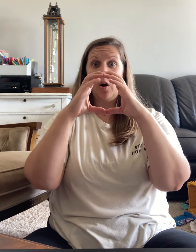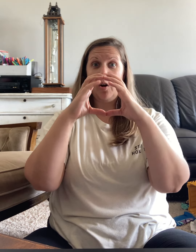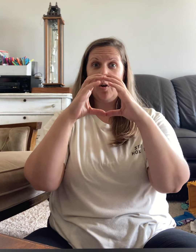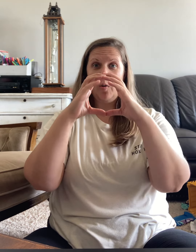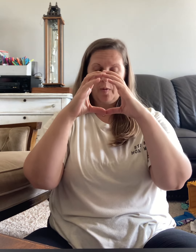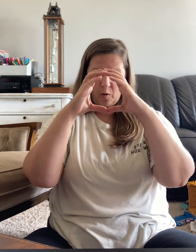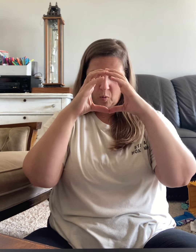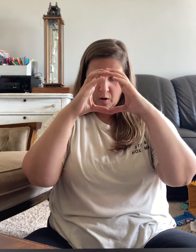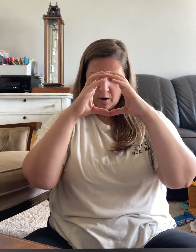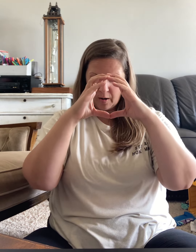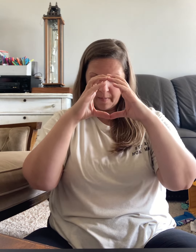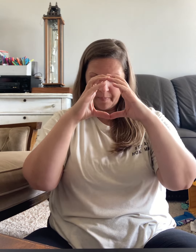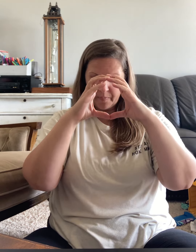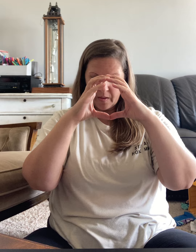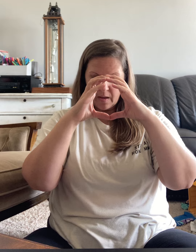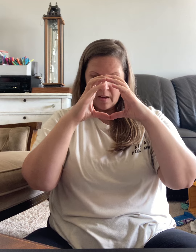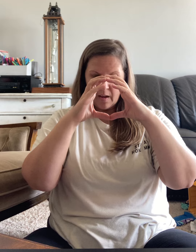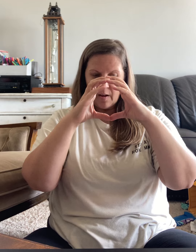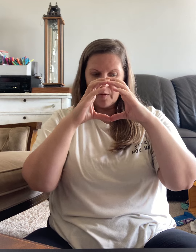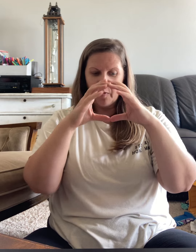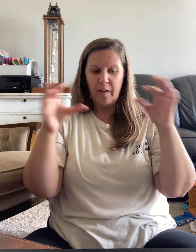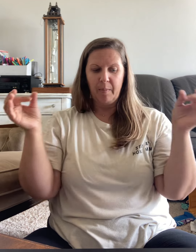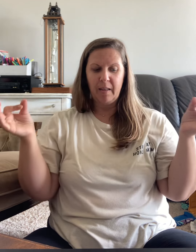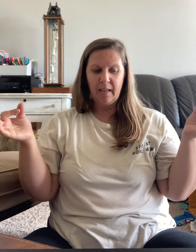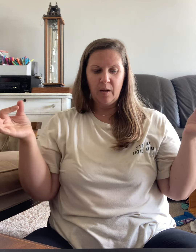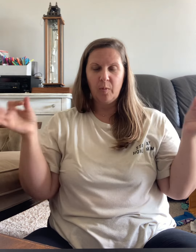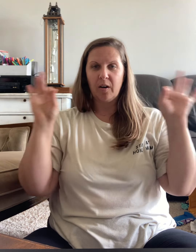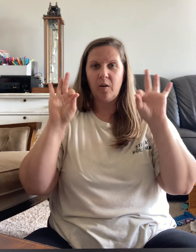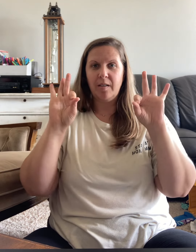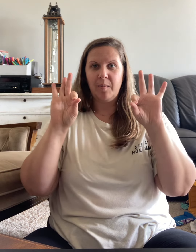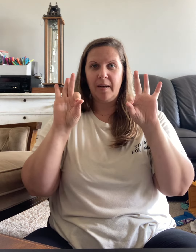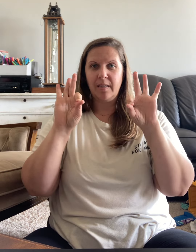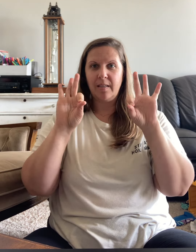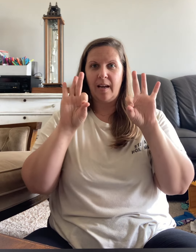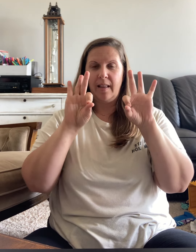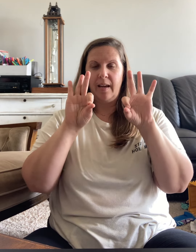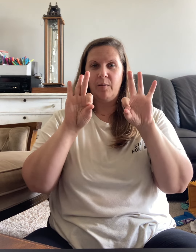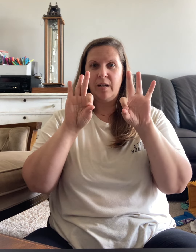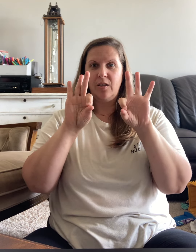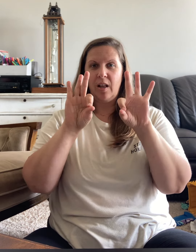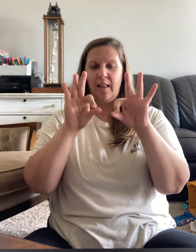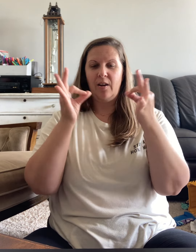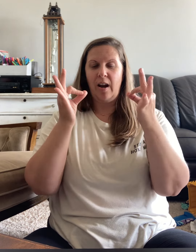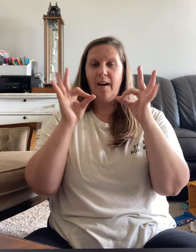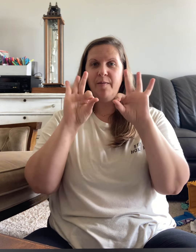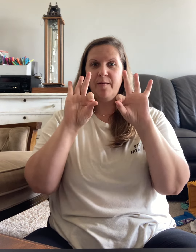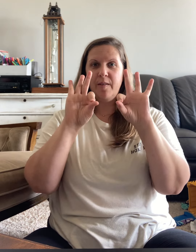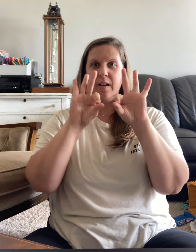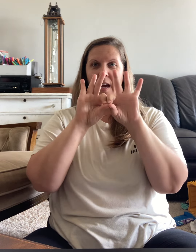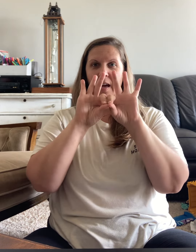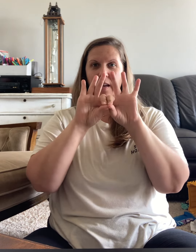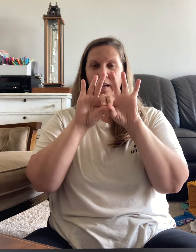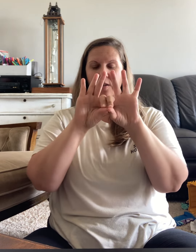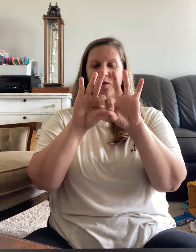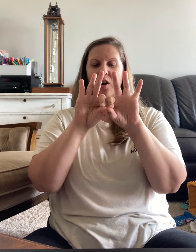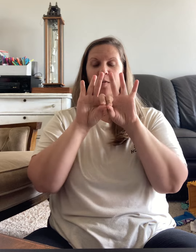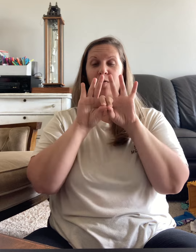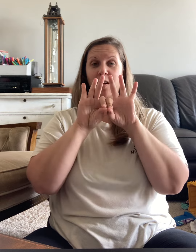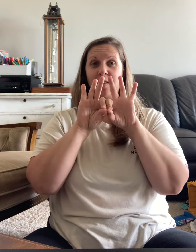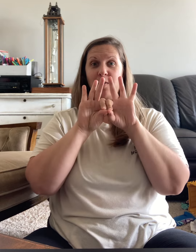O for order for family we are going to make sign language letter F and start in front of